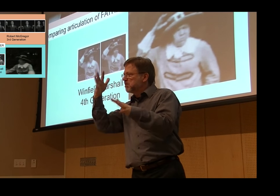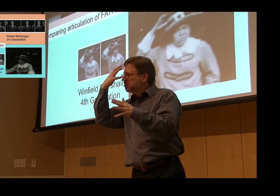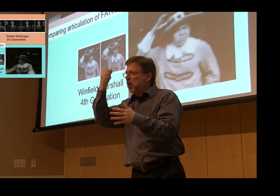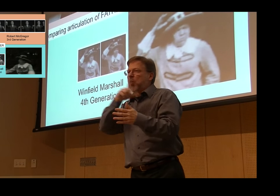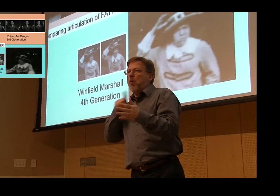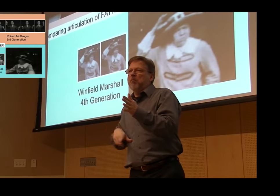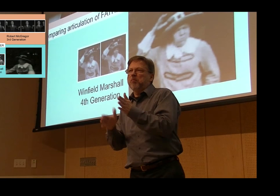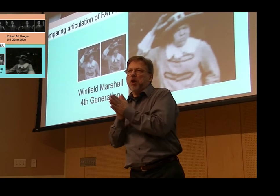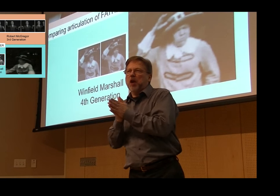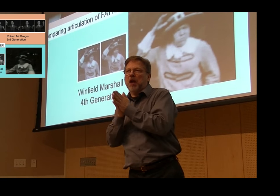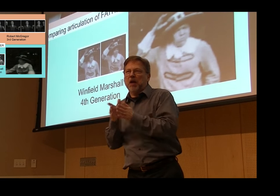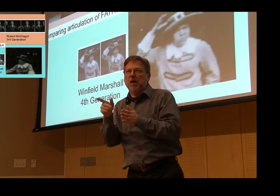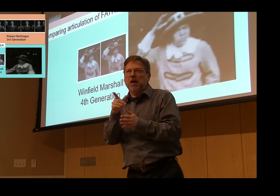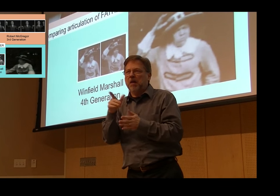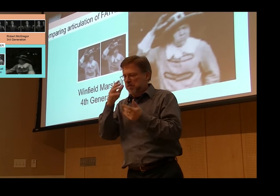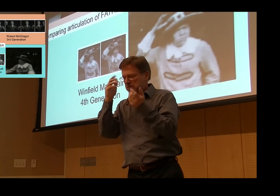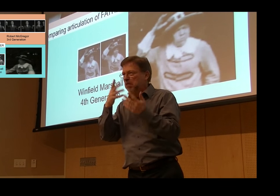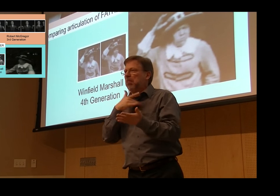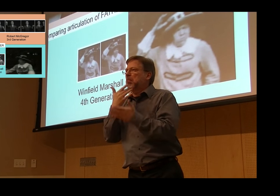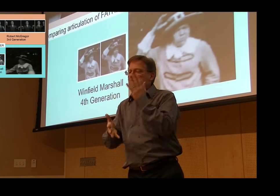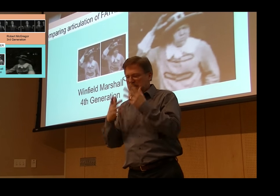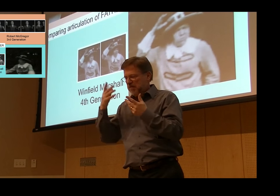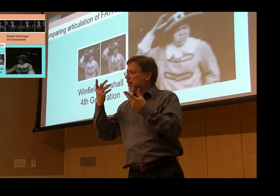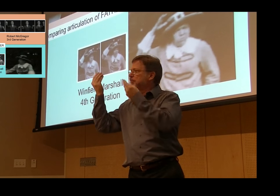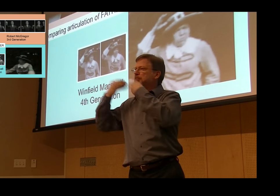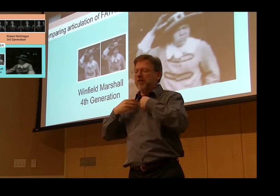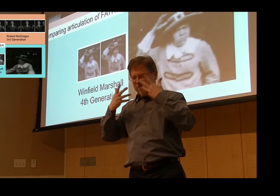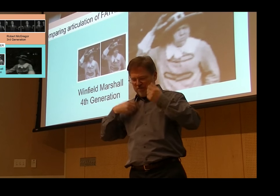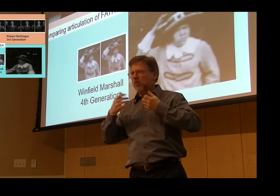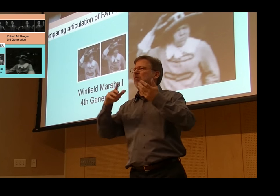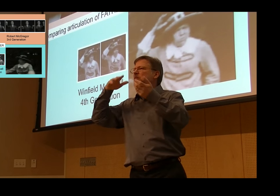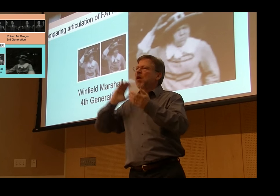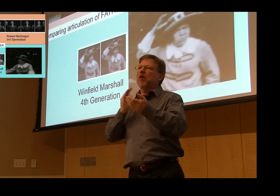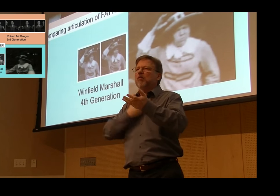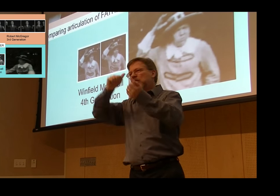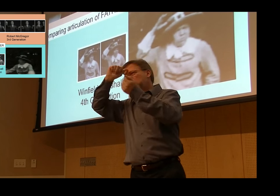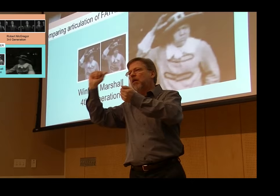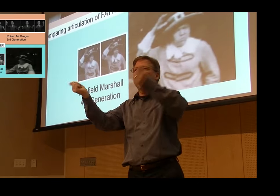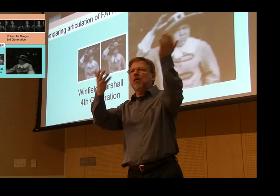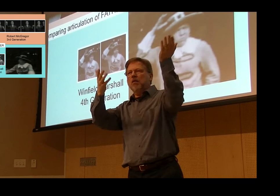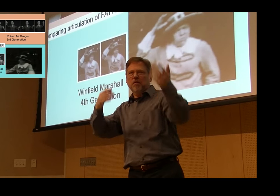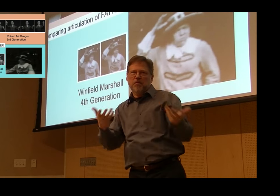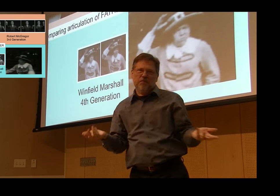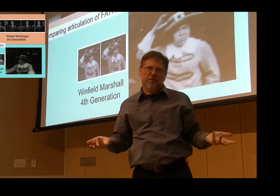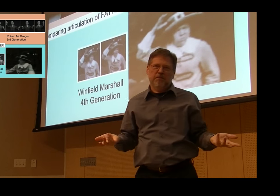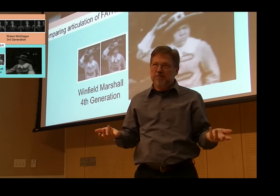enough, people who have memorized typical translated versions such as the Lord's Prayer, they